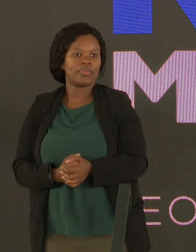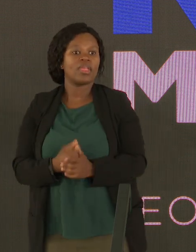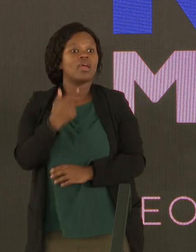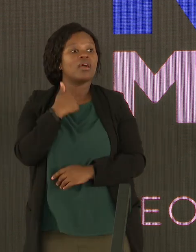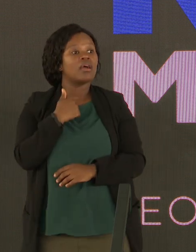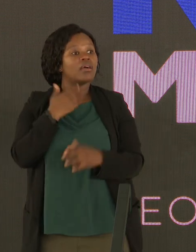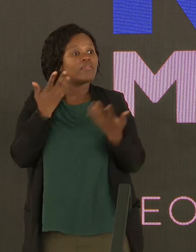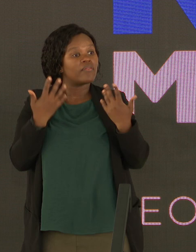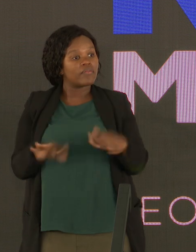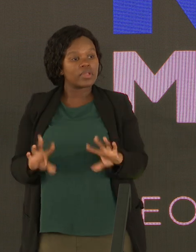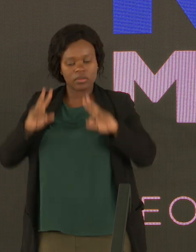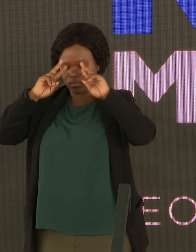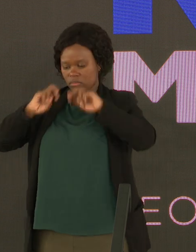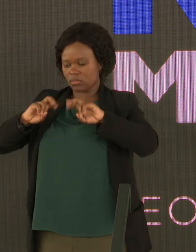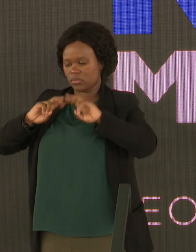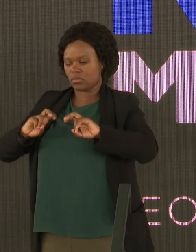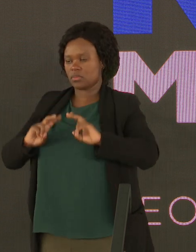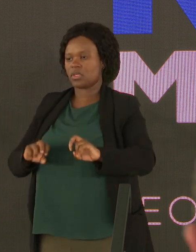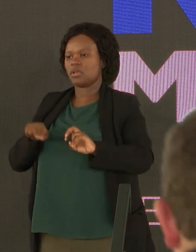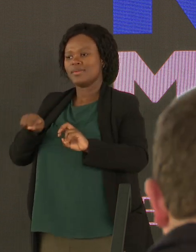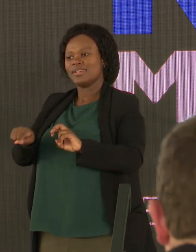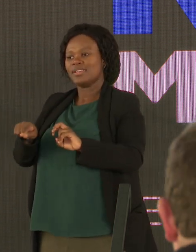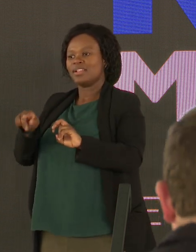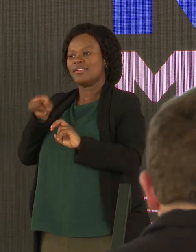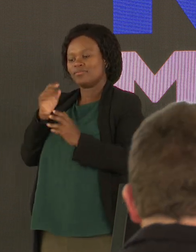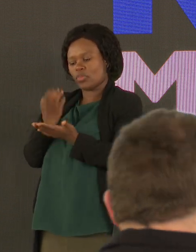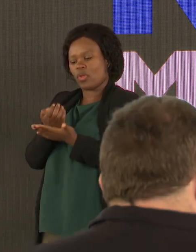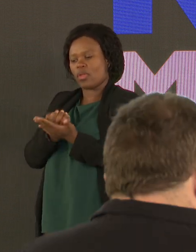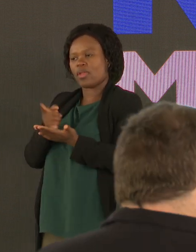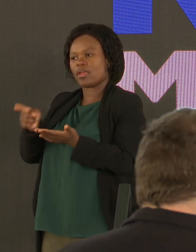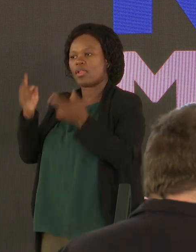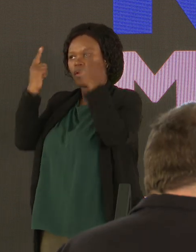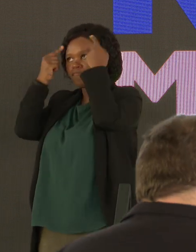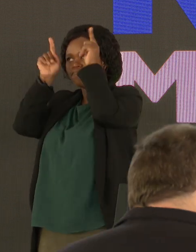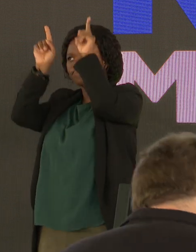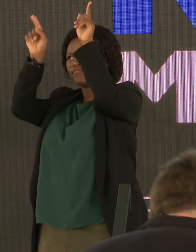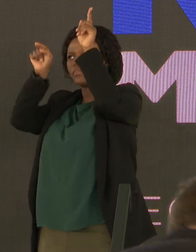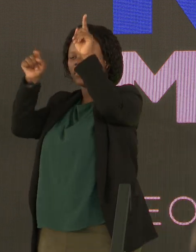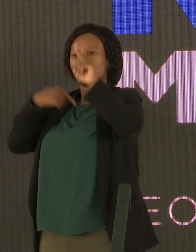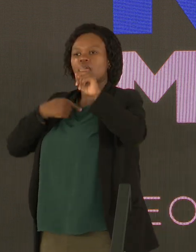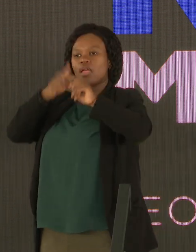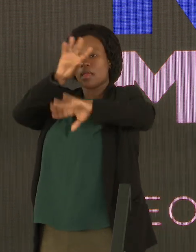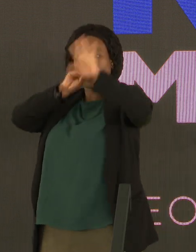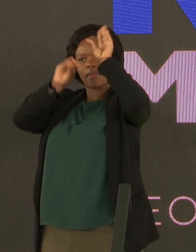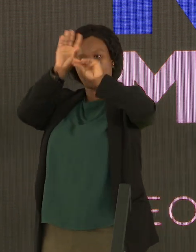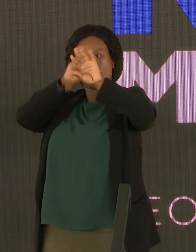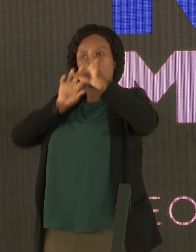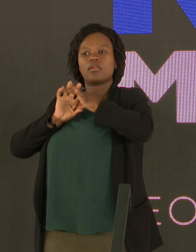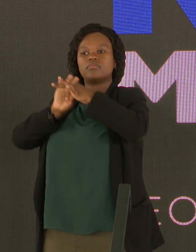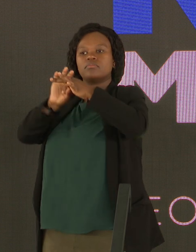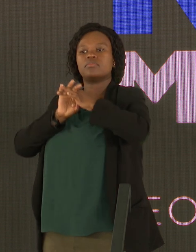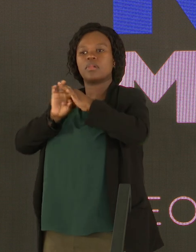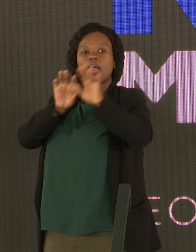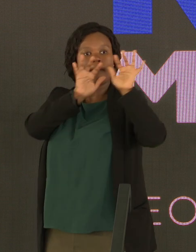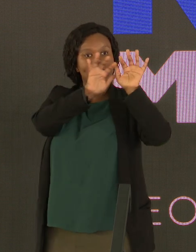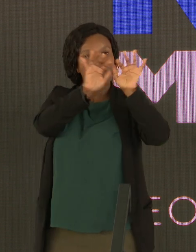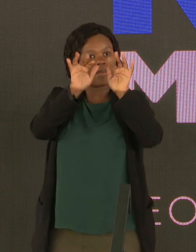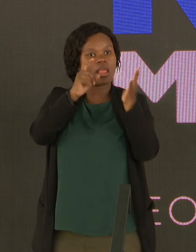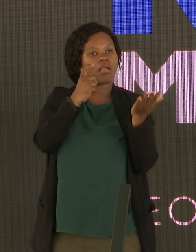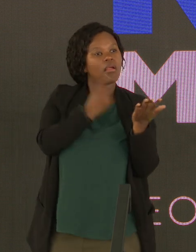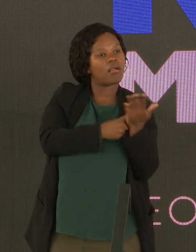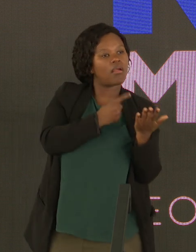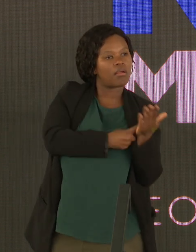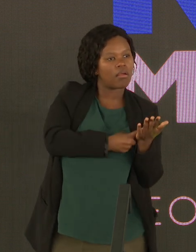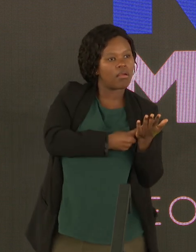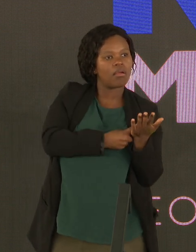my research paper at Wits University in economics. And I was studying the relationship between public debt as